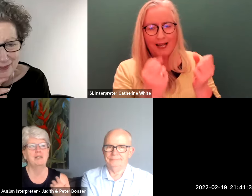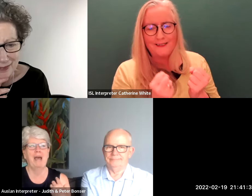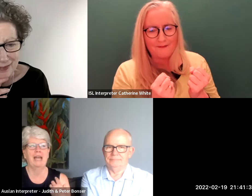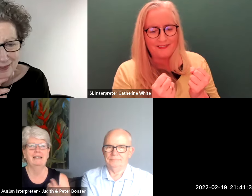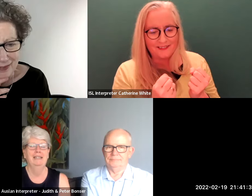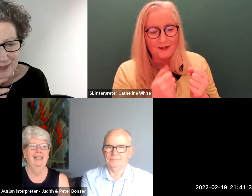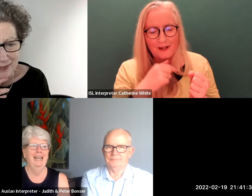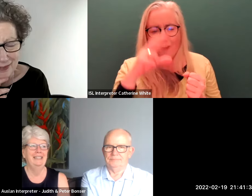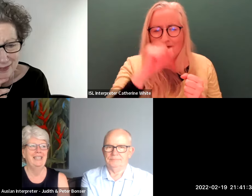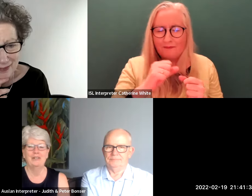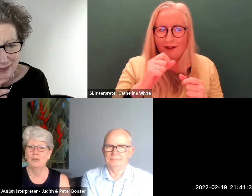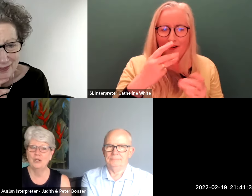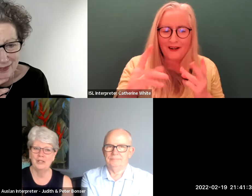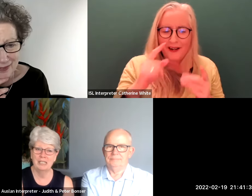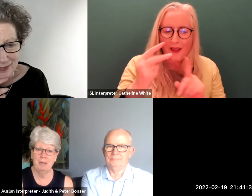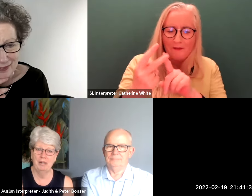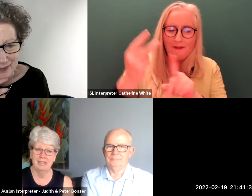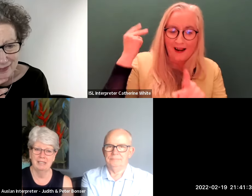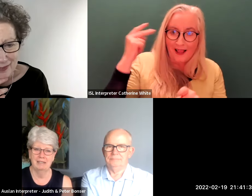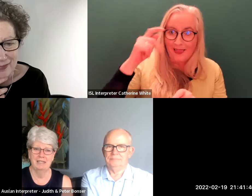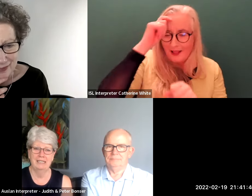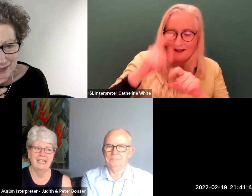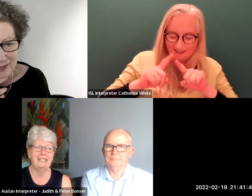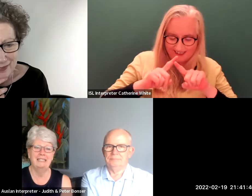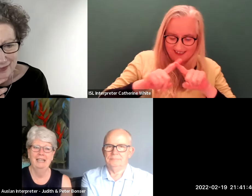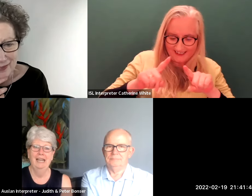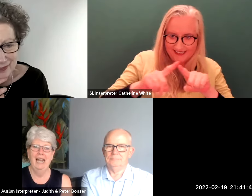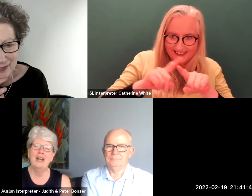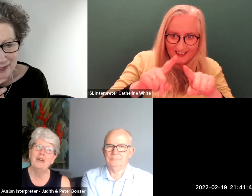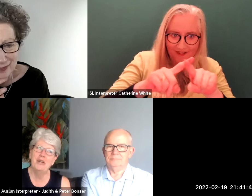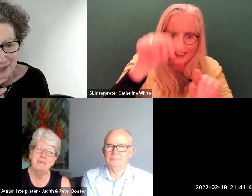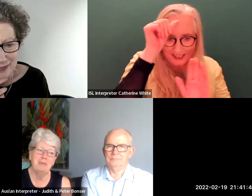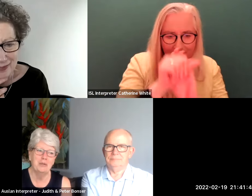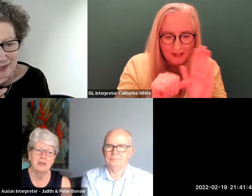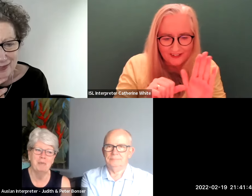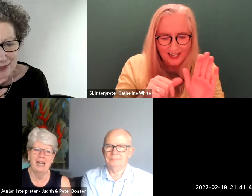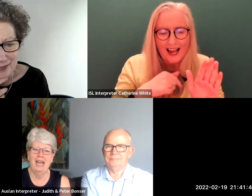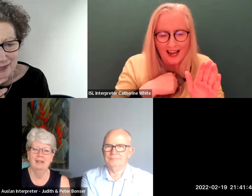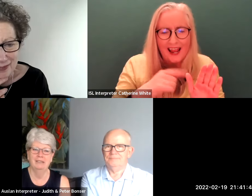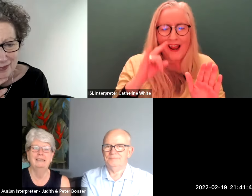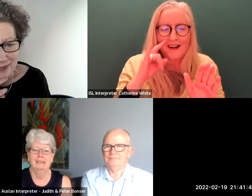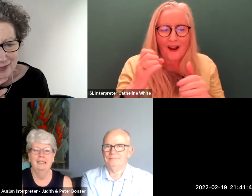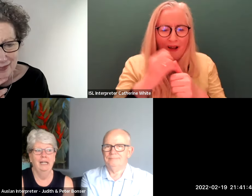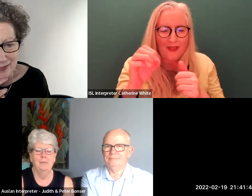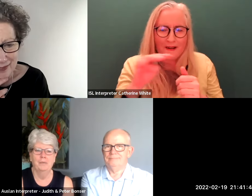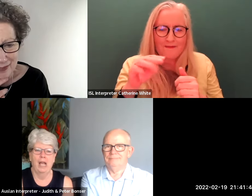reflect back and think of all those experiences that kids and i've heard people talk about how